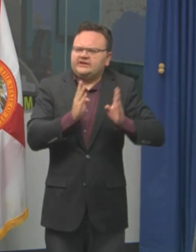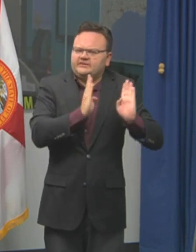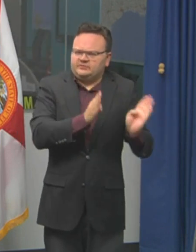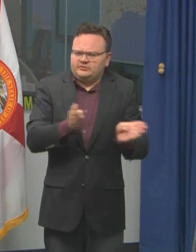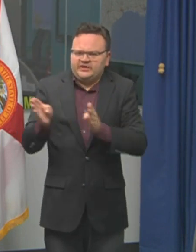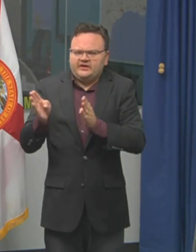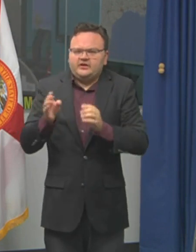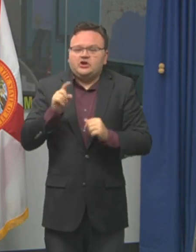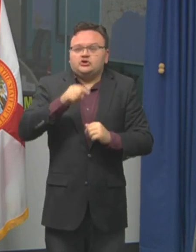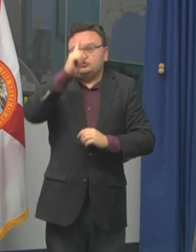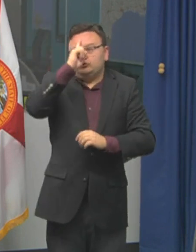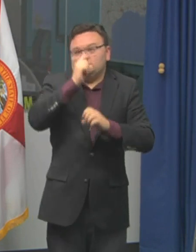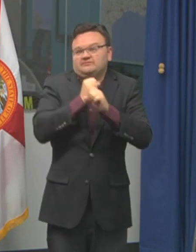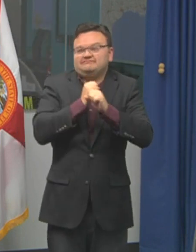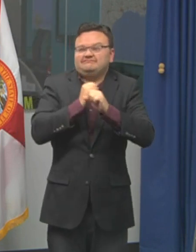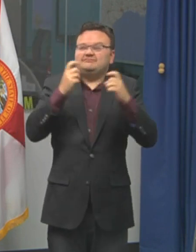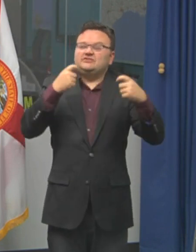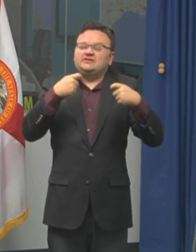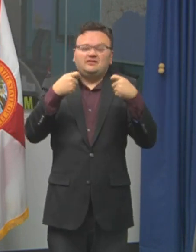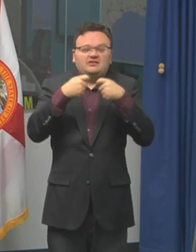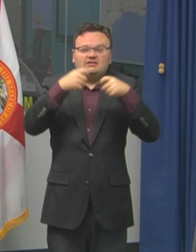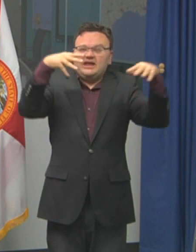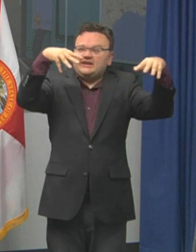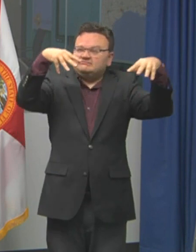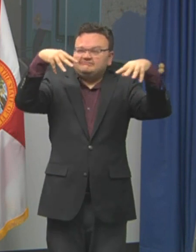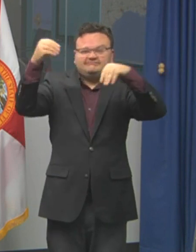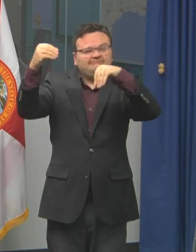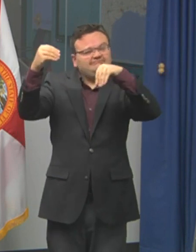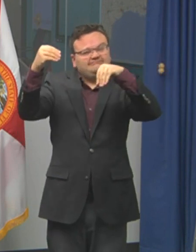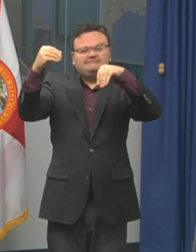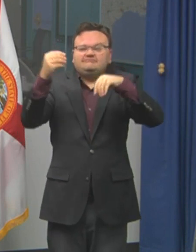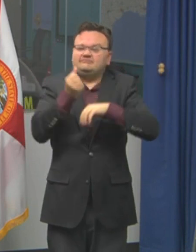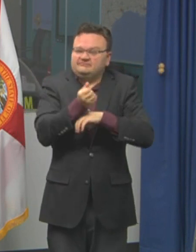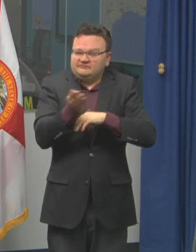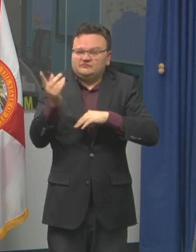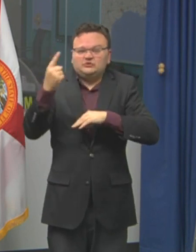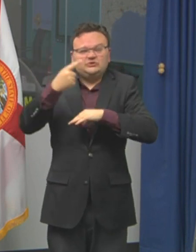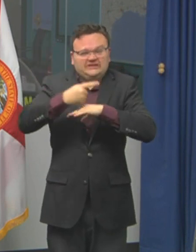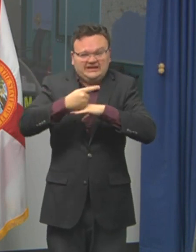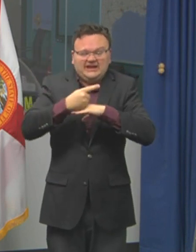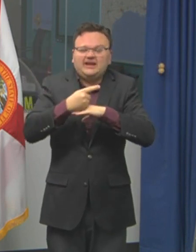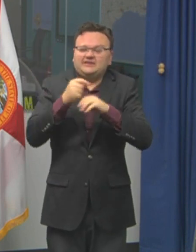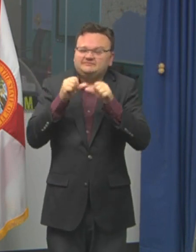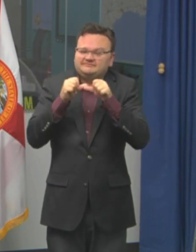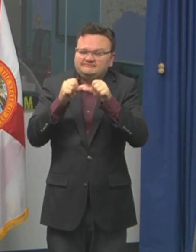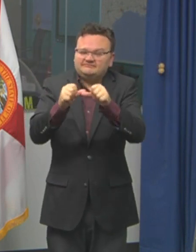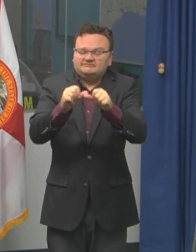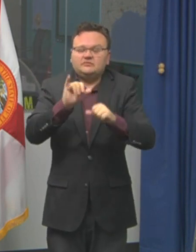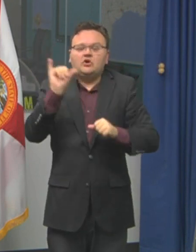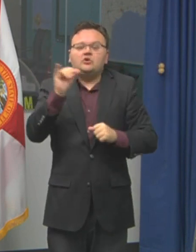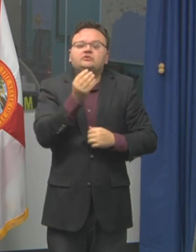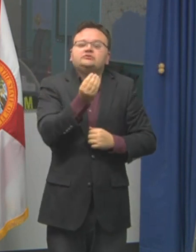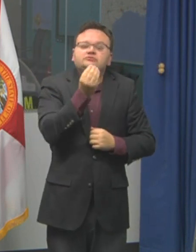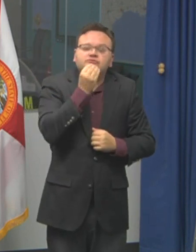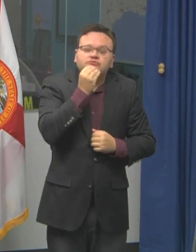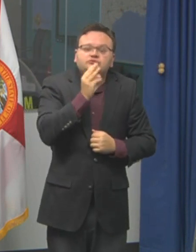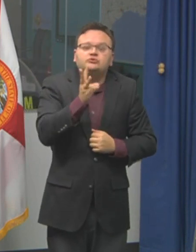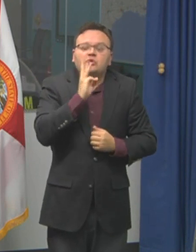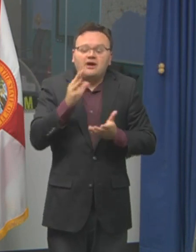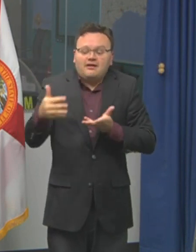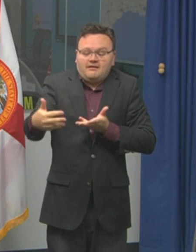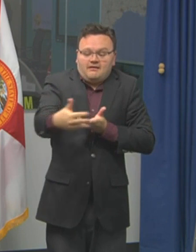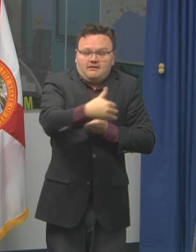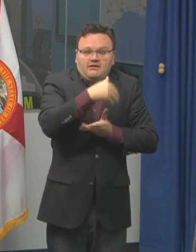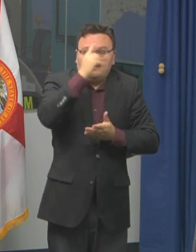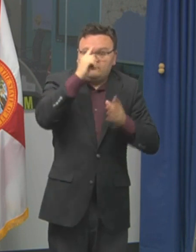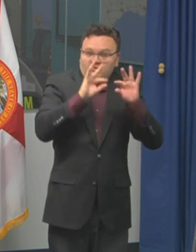be without power for a few days and having enough food and water for each person in their family, including for your pets. It's important that Floridians